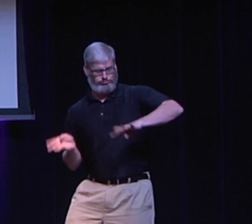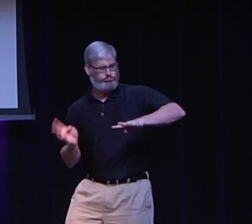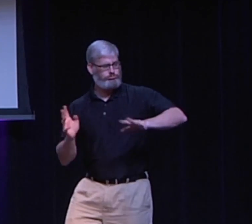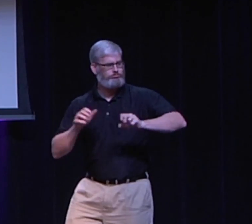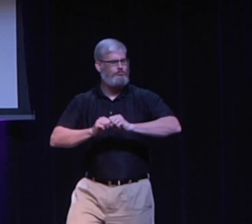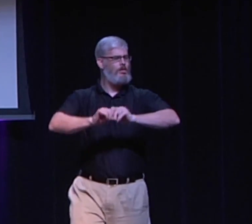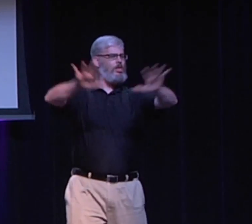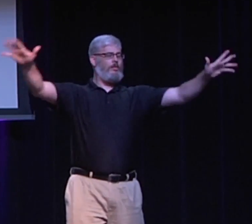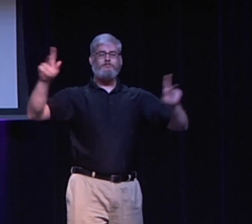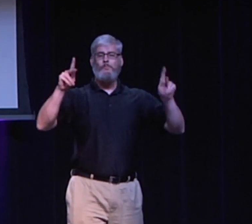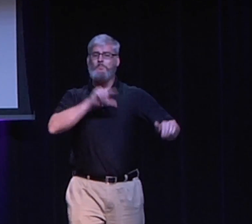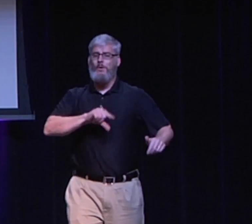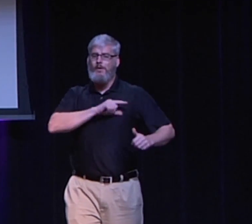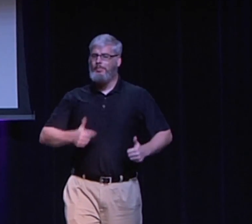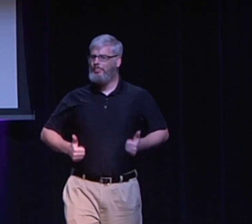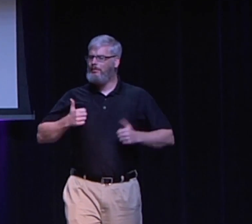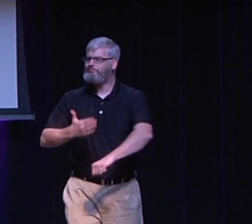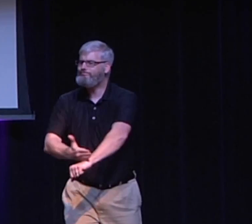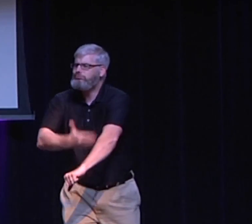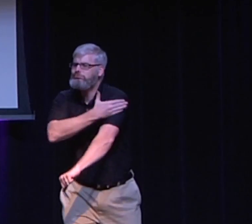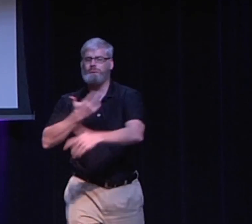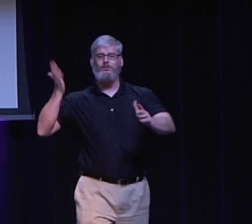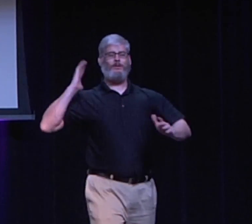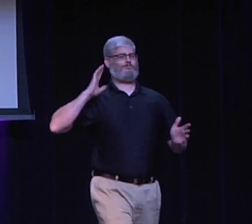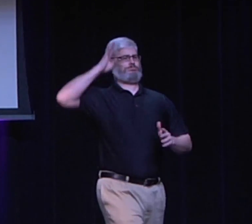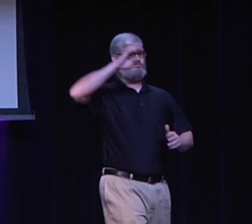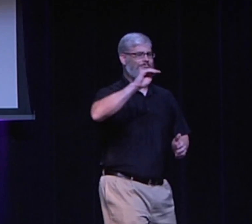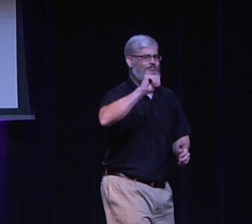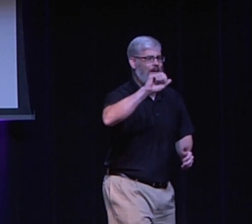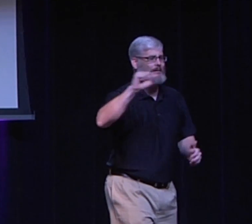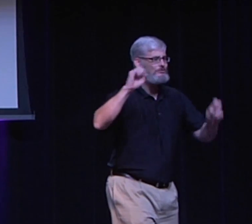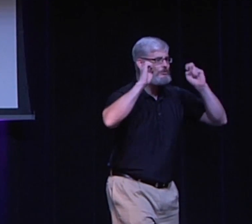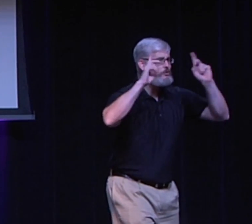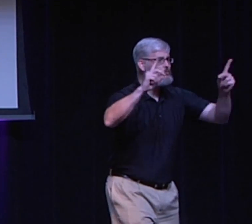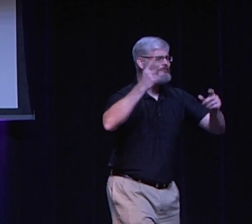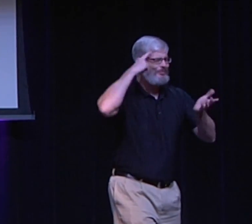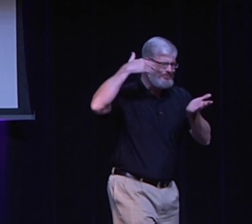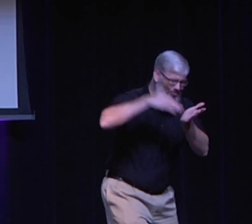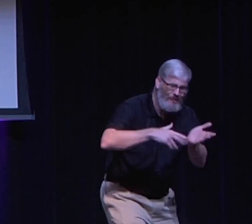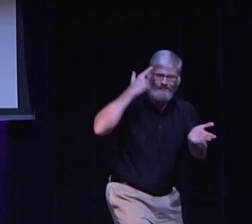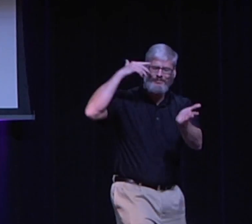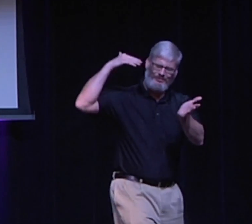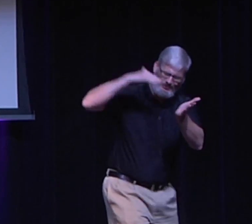And so when, you know, when the Industrial Revolution happened, factories were created, machines were created,